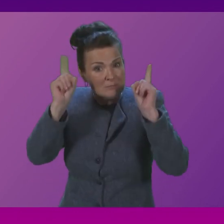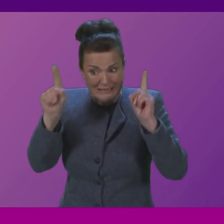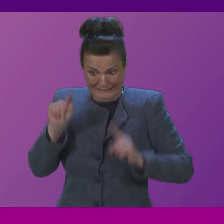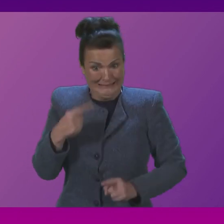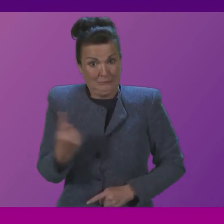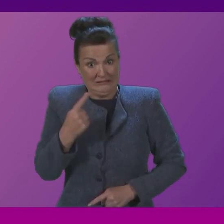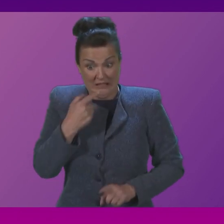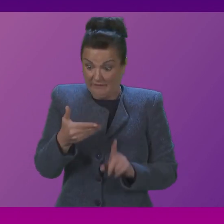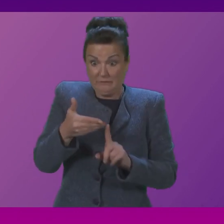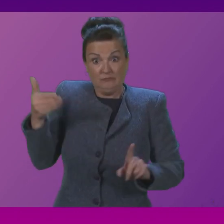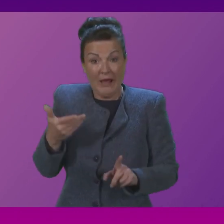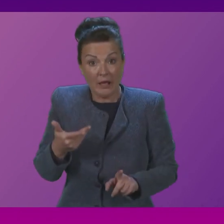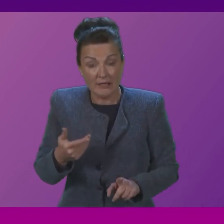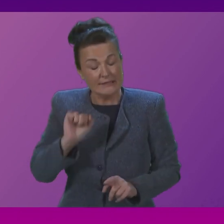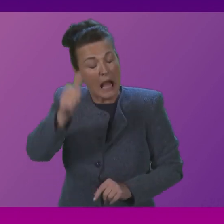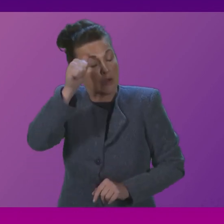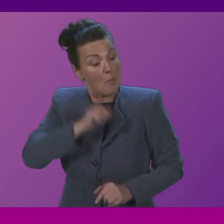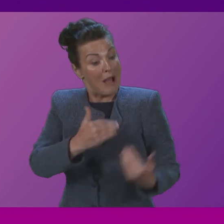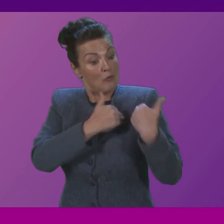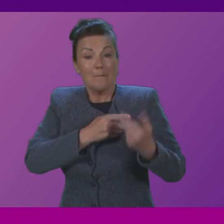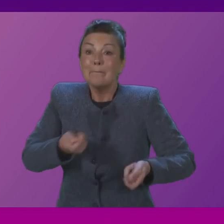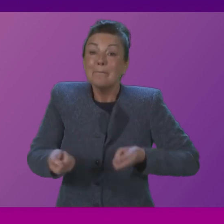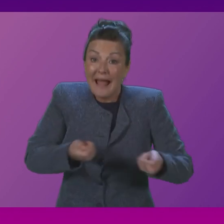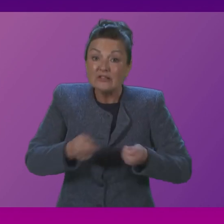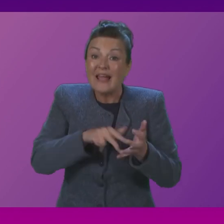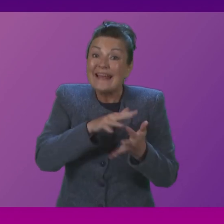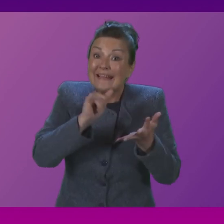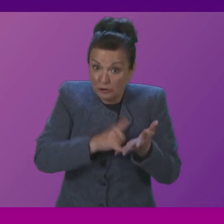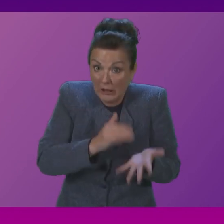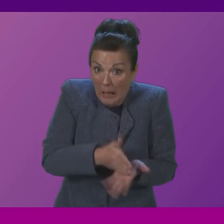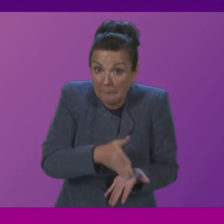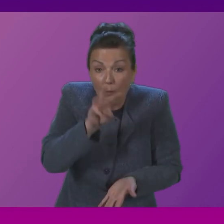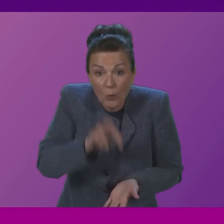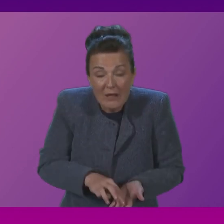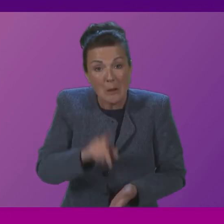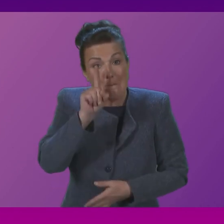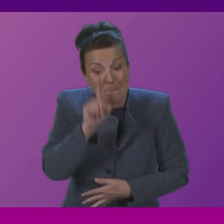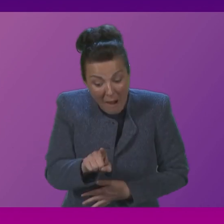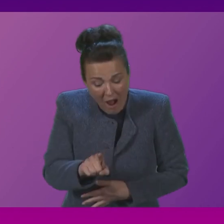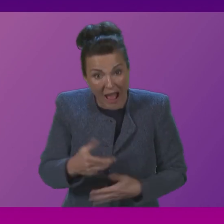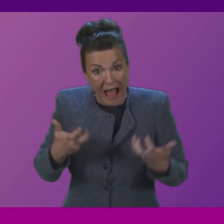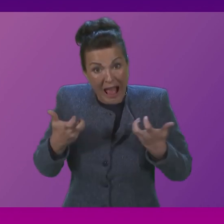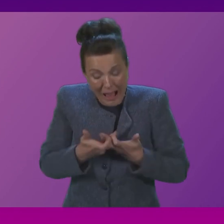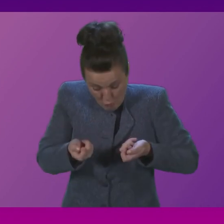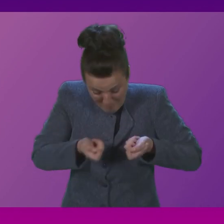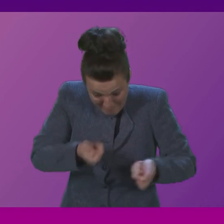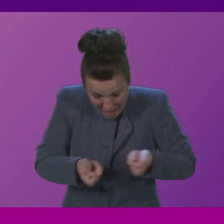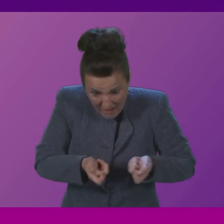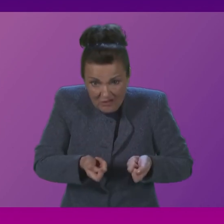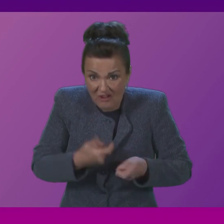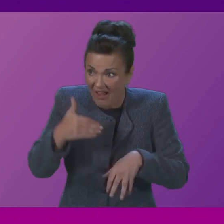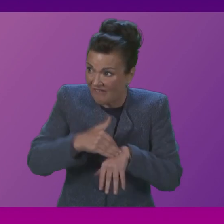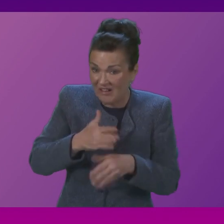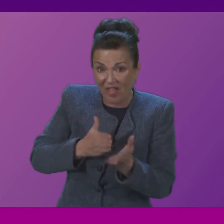recognises that while it's his responsibility to manage the health service in Wales, that has been impacted by the decisions of the Tories at